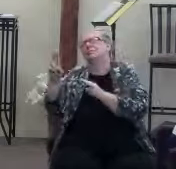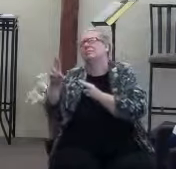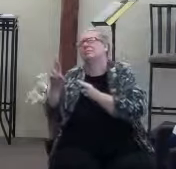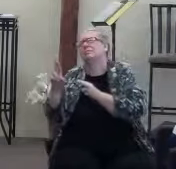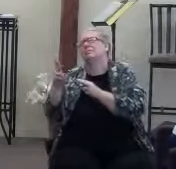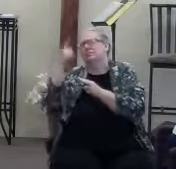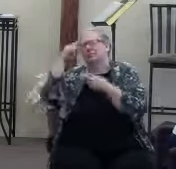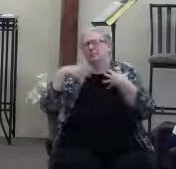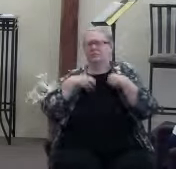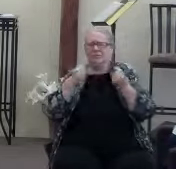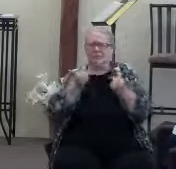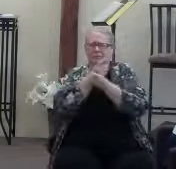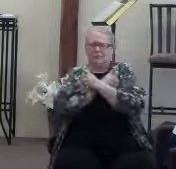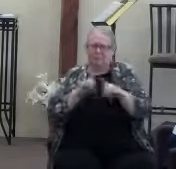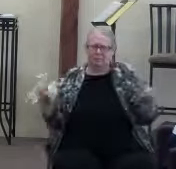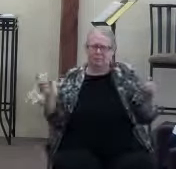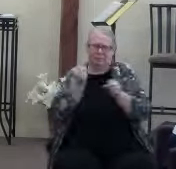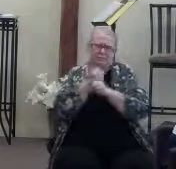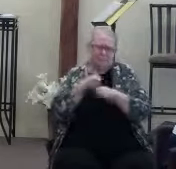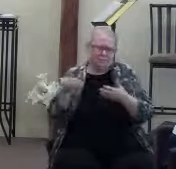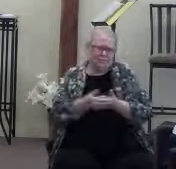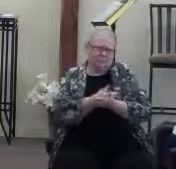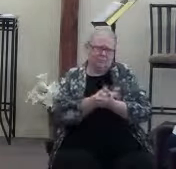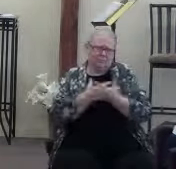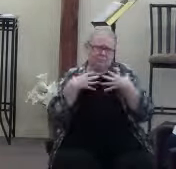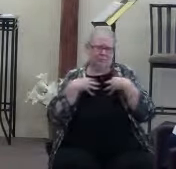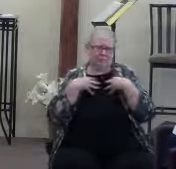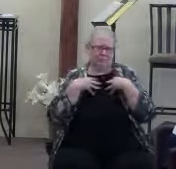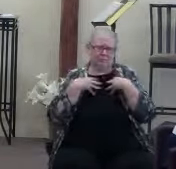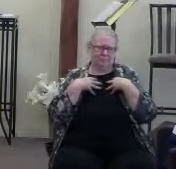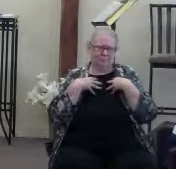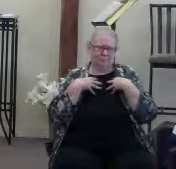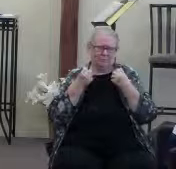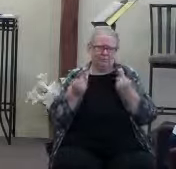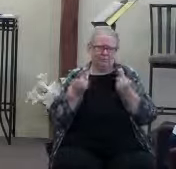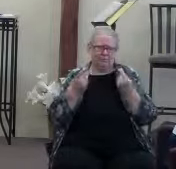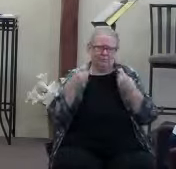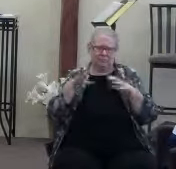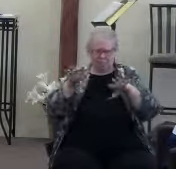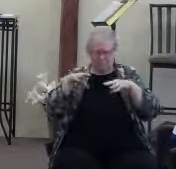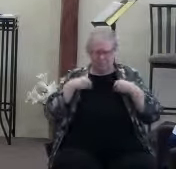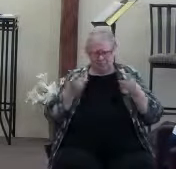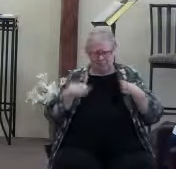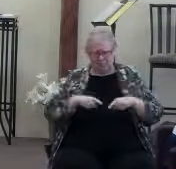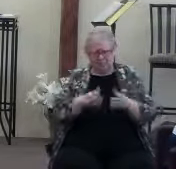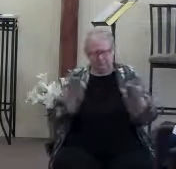healing, their deliverance, their renewal, their restoration that they received while they've been here.